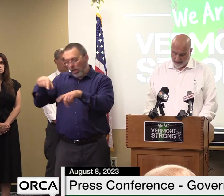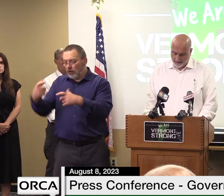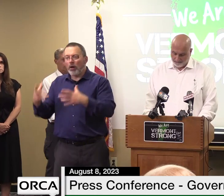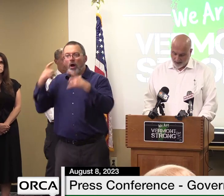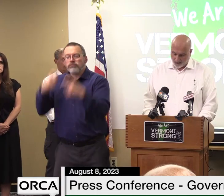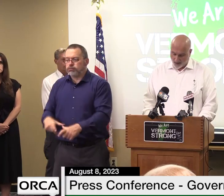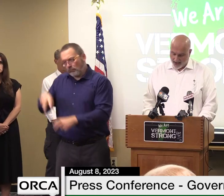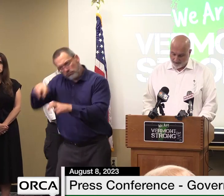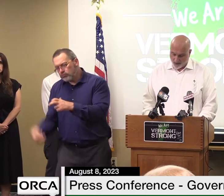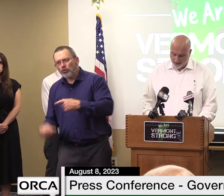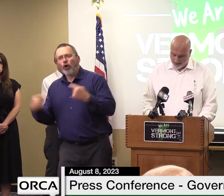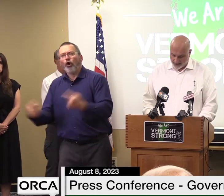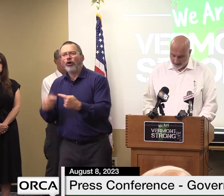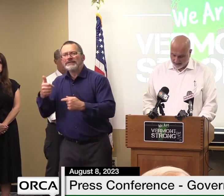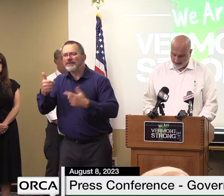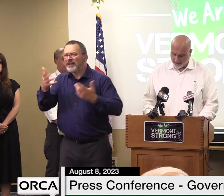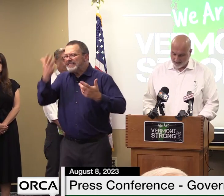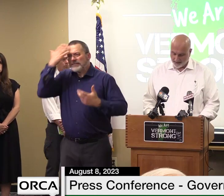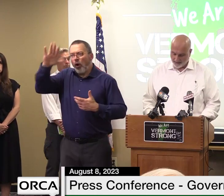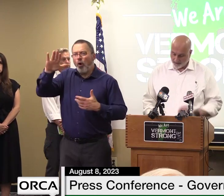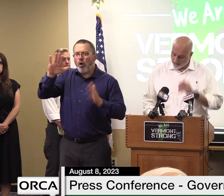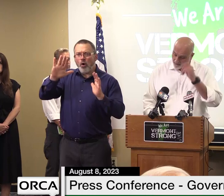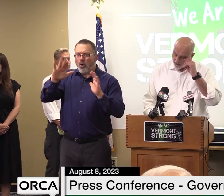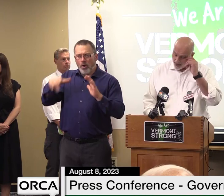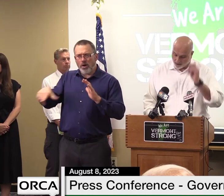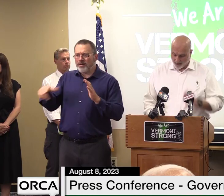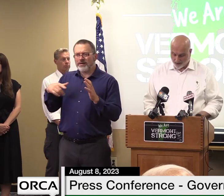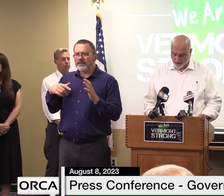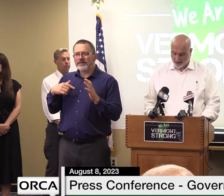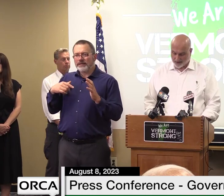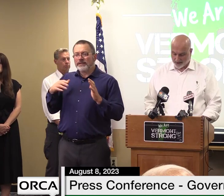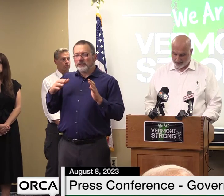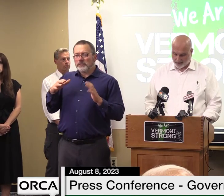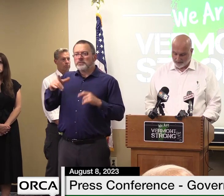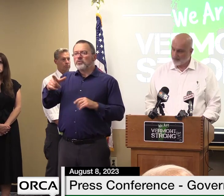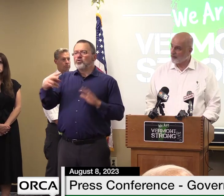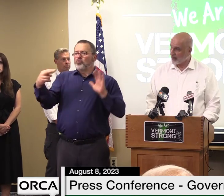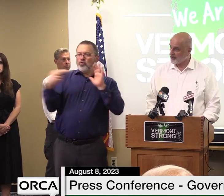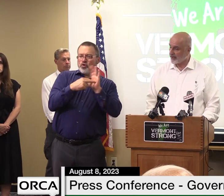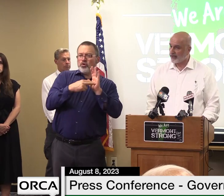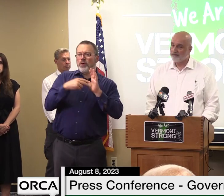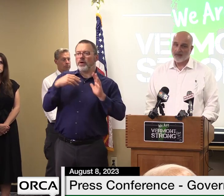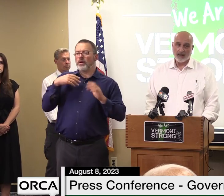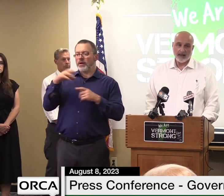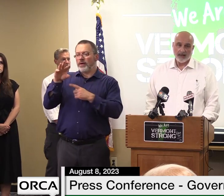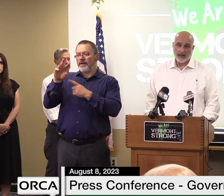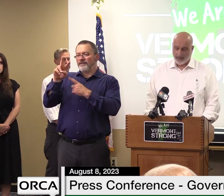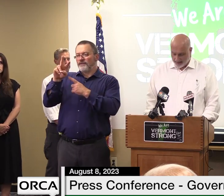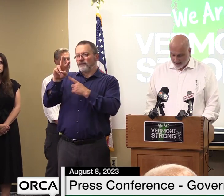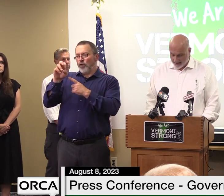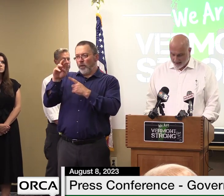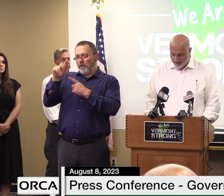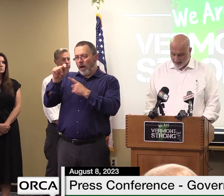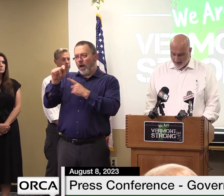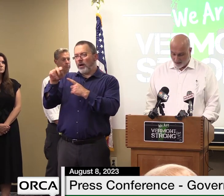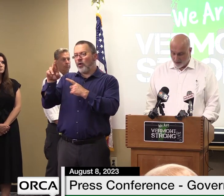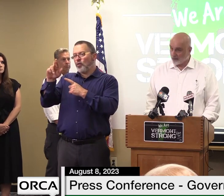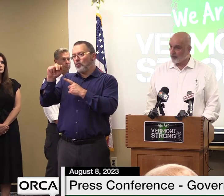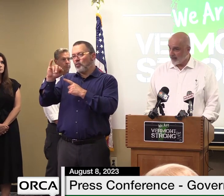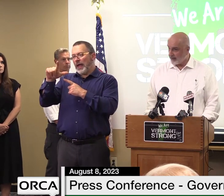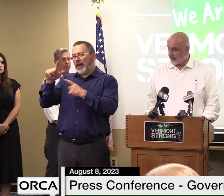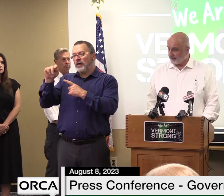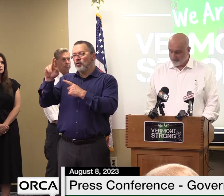we have a website vermont rail trail system website i